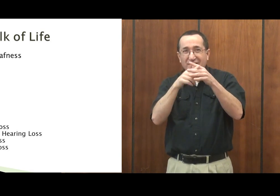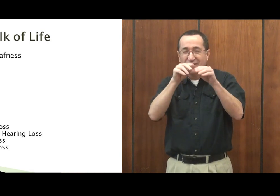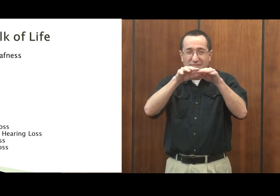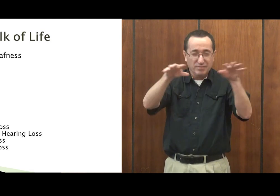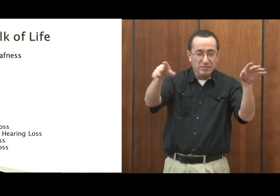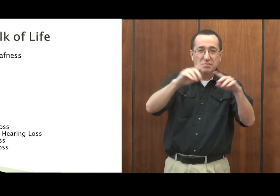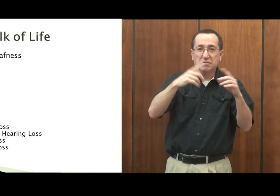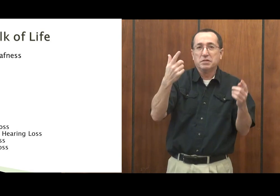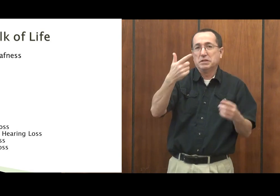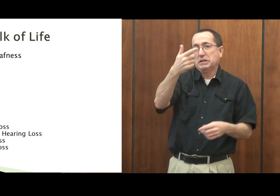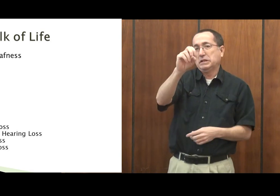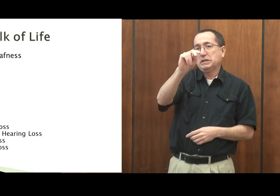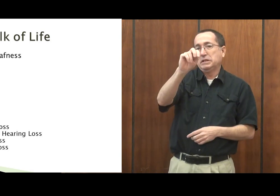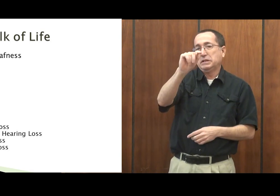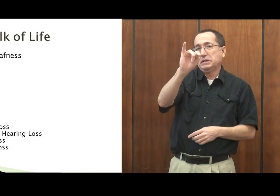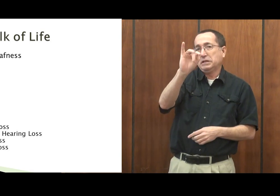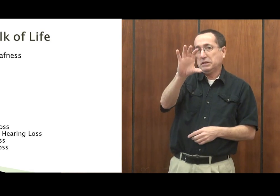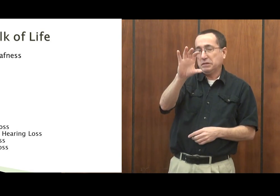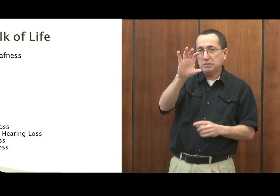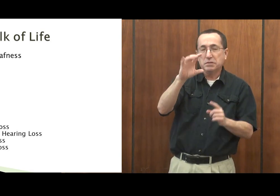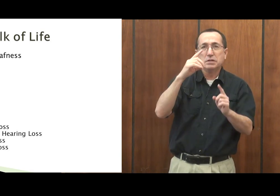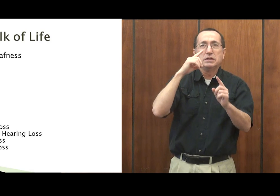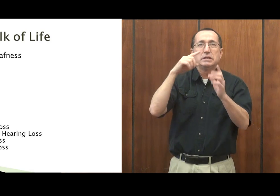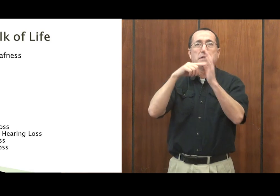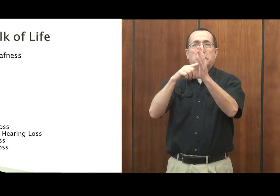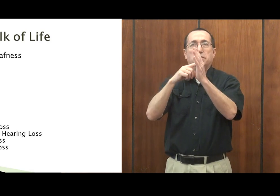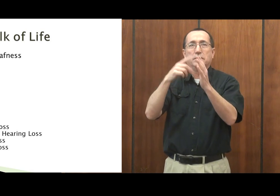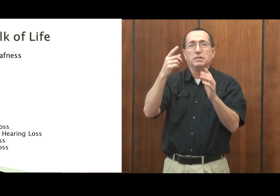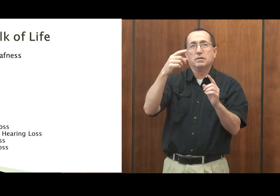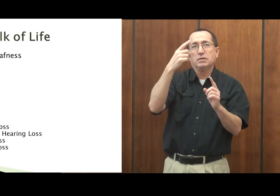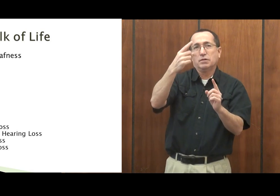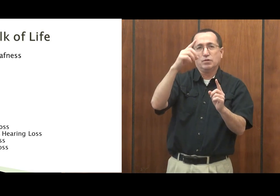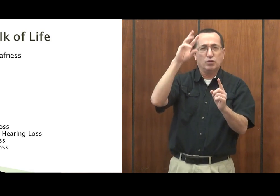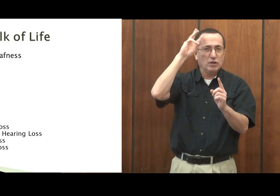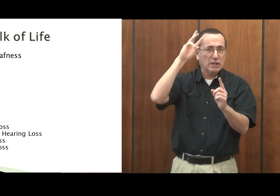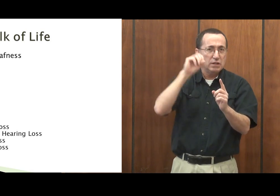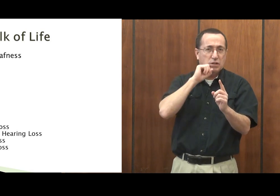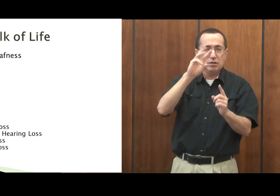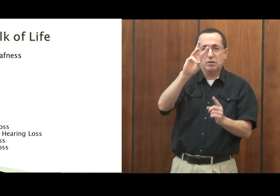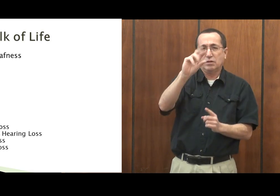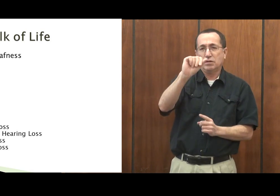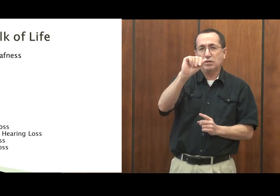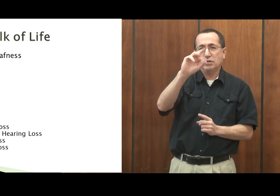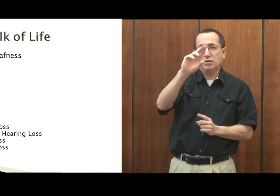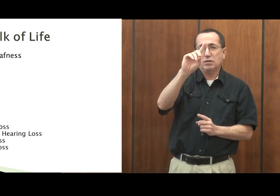Don't know where it started or how it started, but we know it is genetic. There's another,